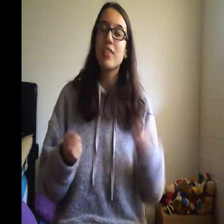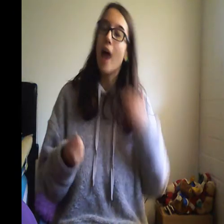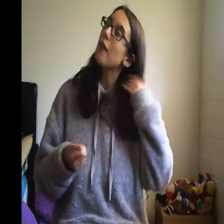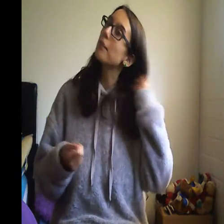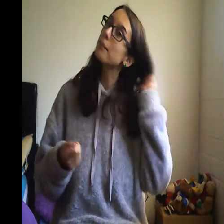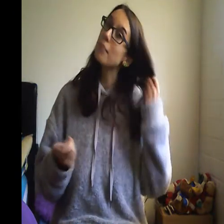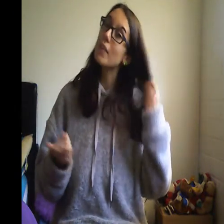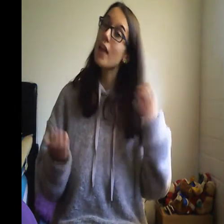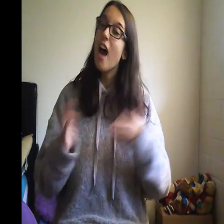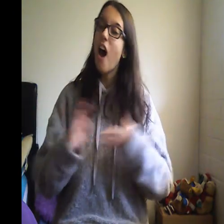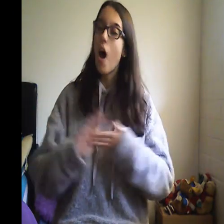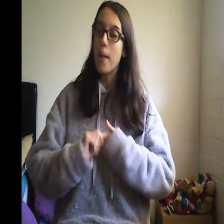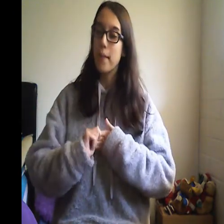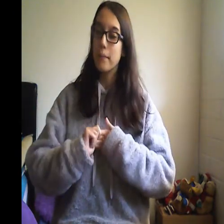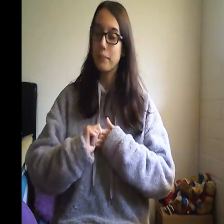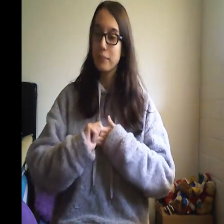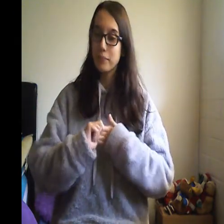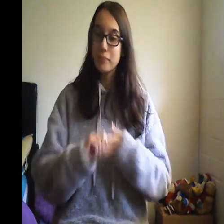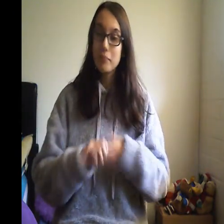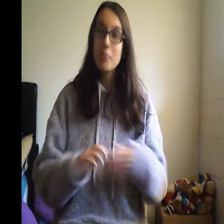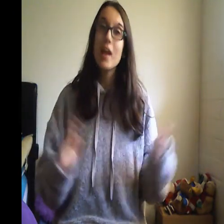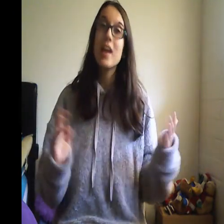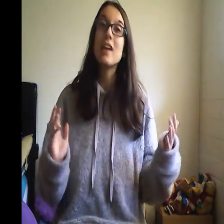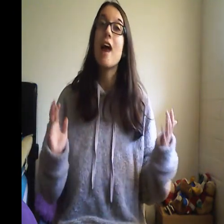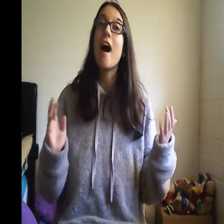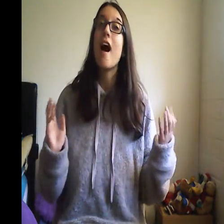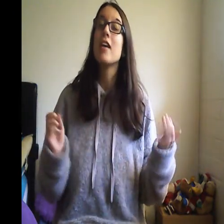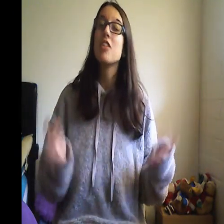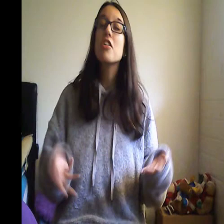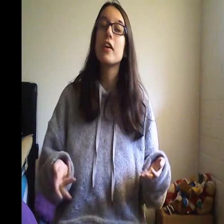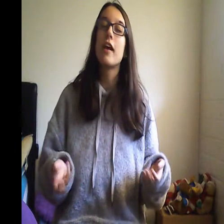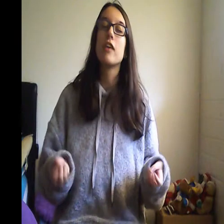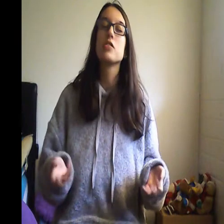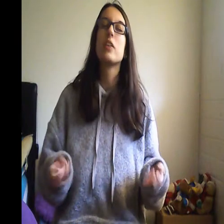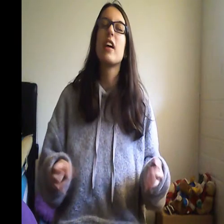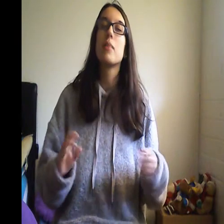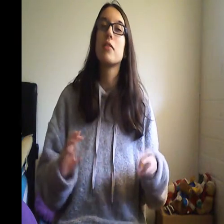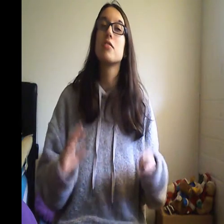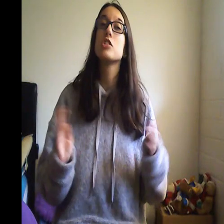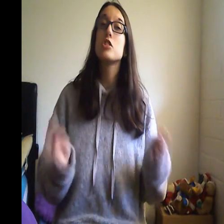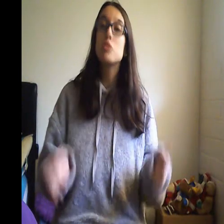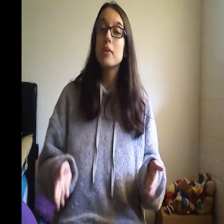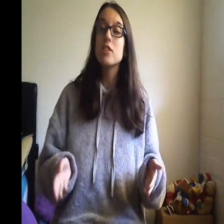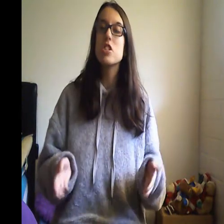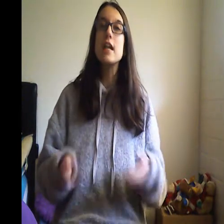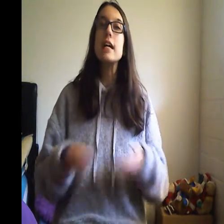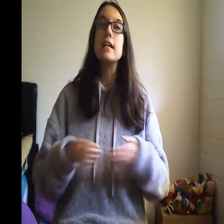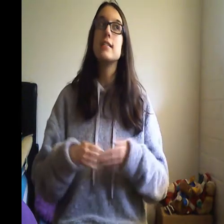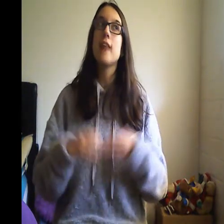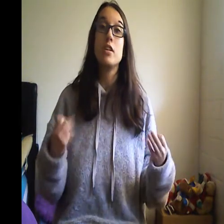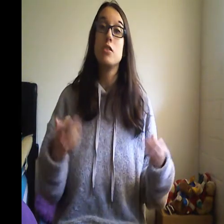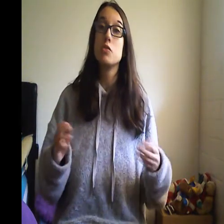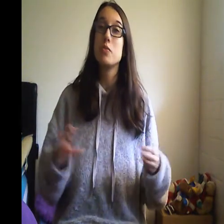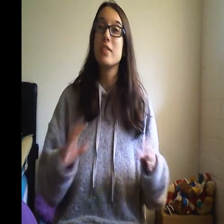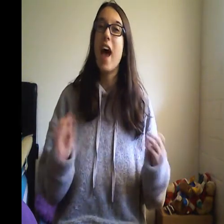um and another thing i also like about this toothbrush is that used with any